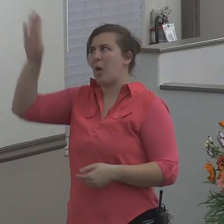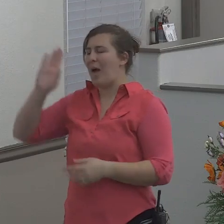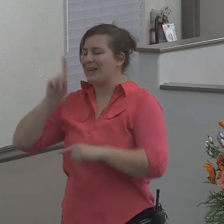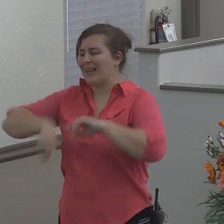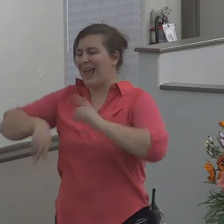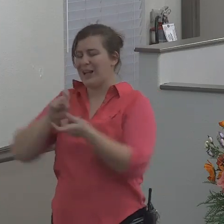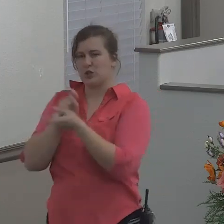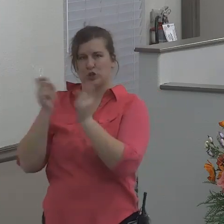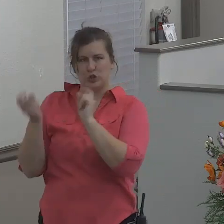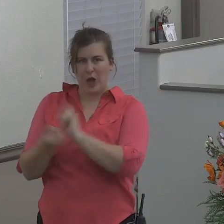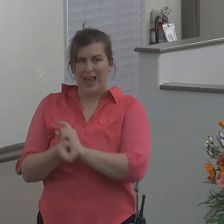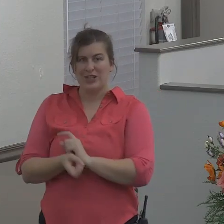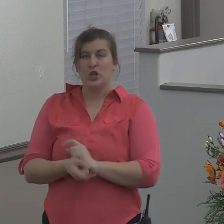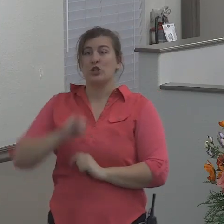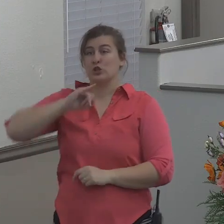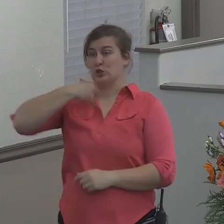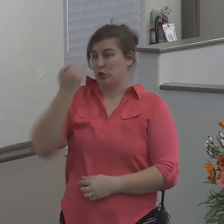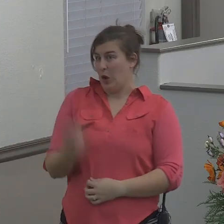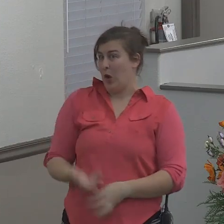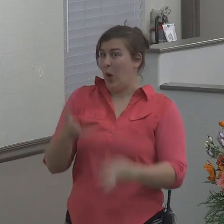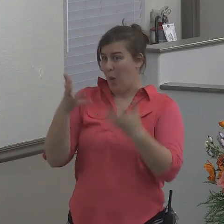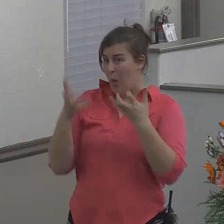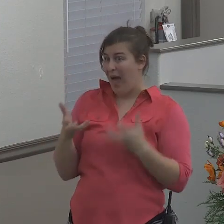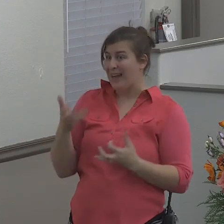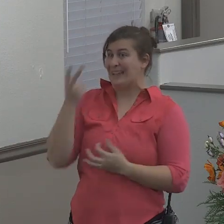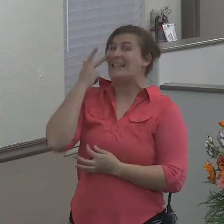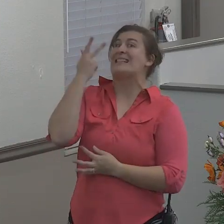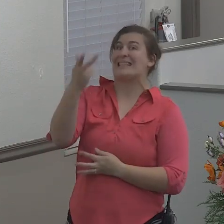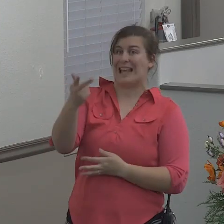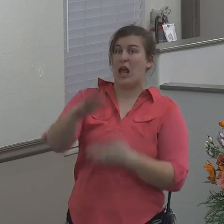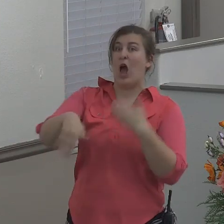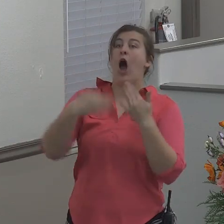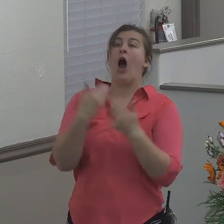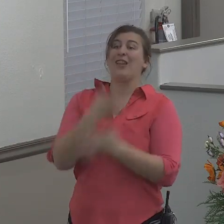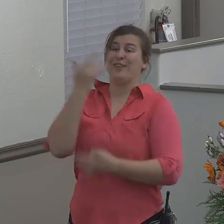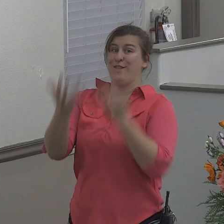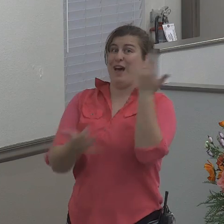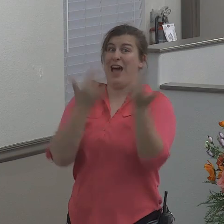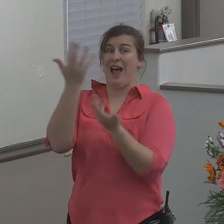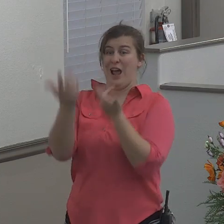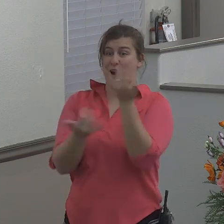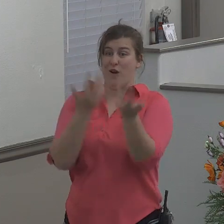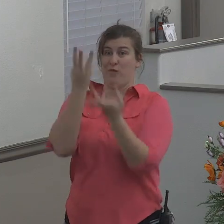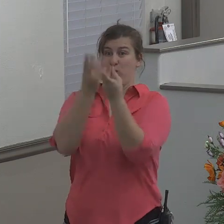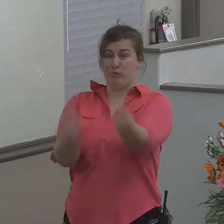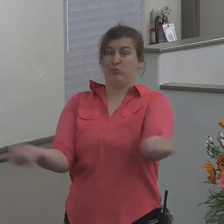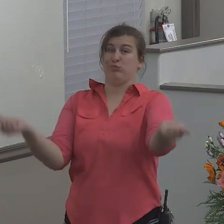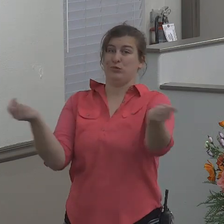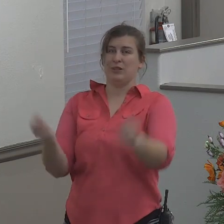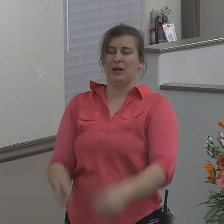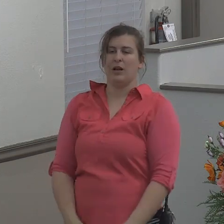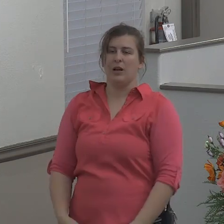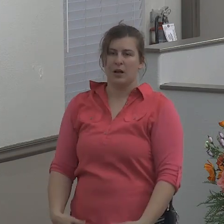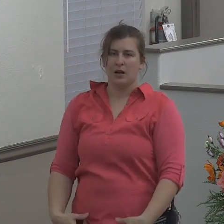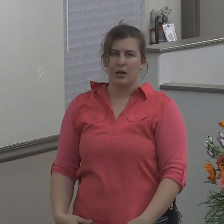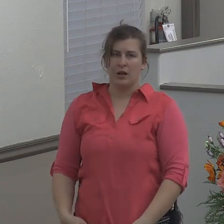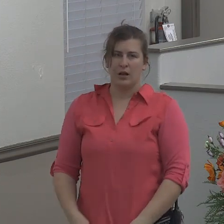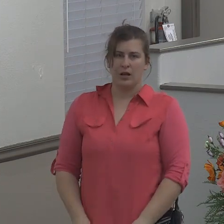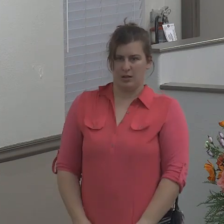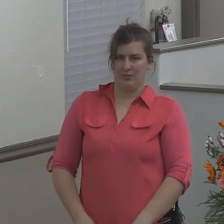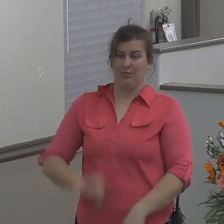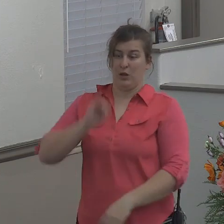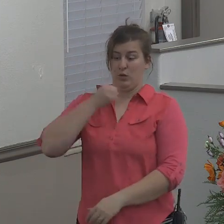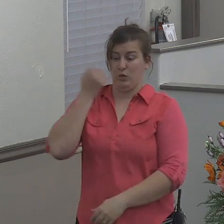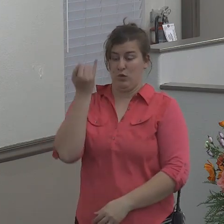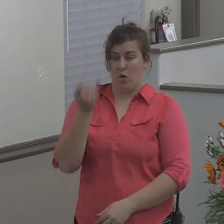there if the fire started falling that's the kind of man we're dealing with here and he's the man who had